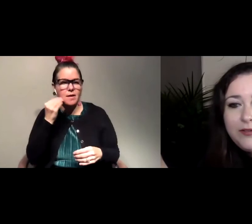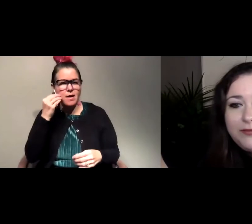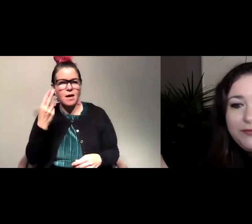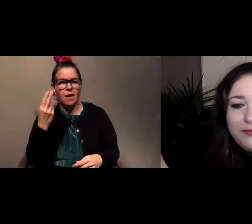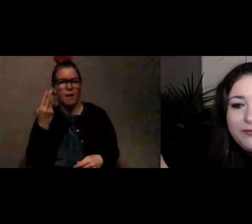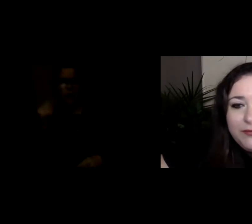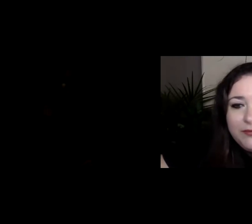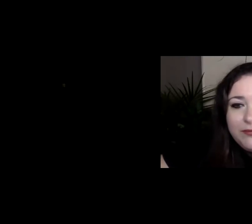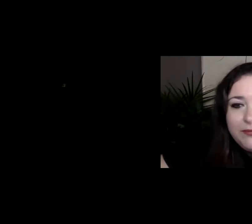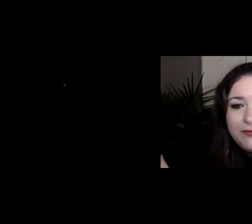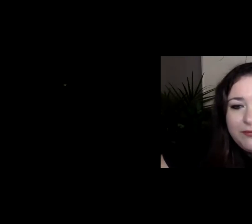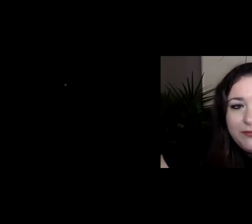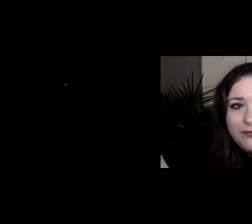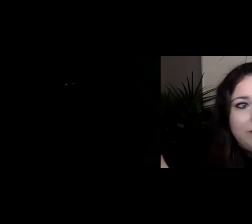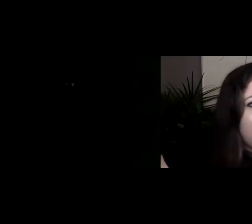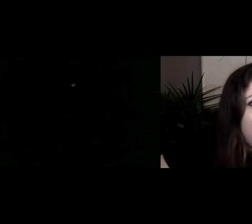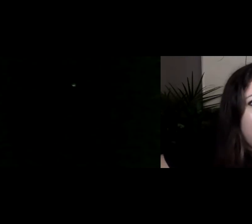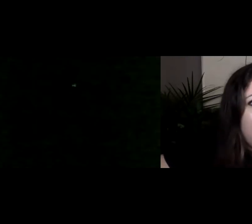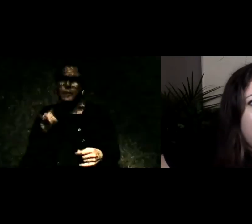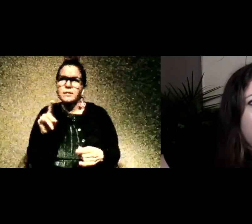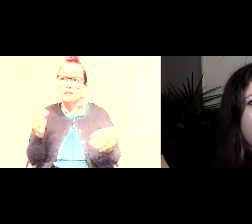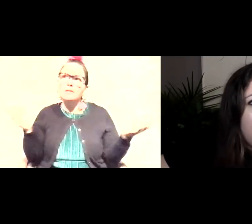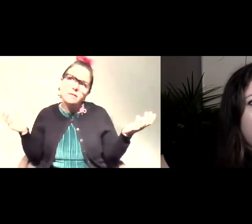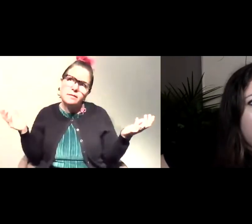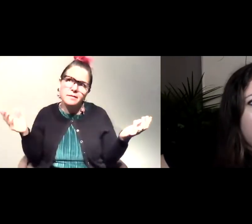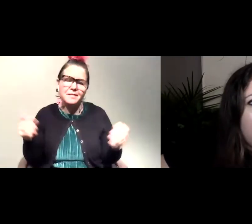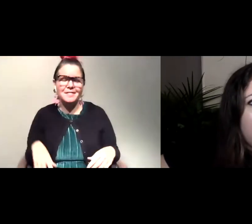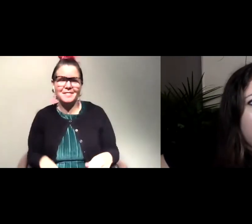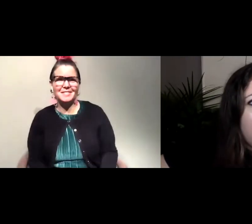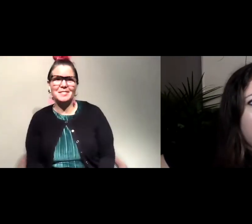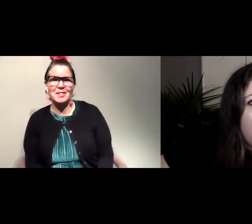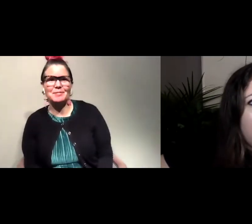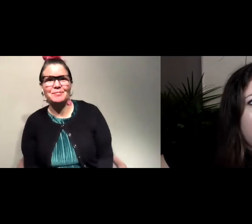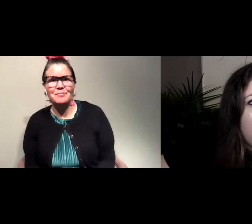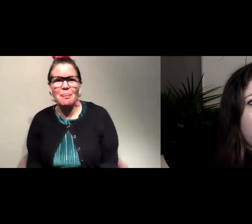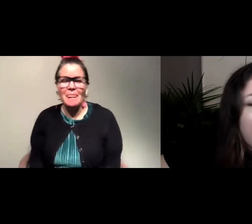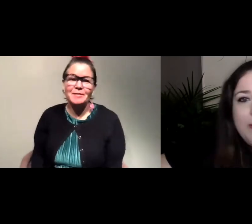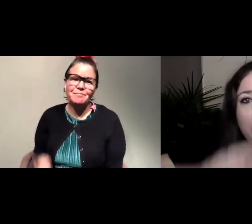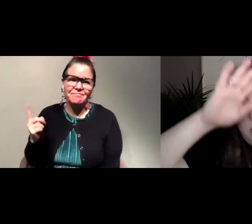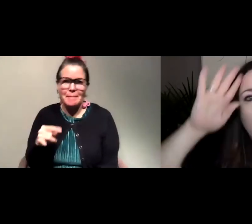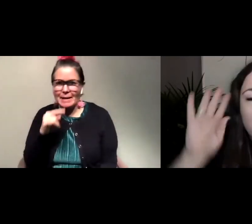Oh, that's a good question, and, and it's super important. Oh, there's Erin.